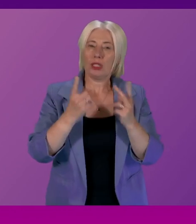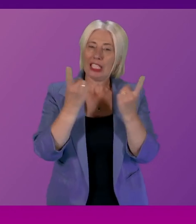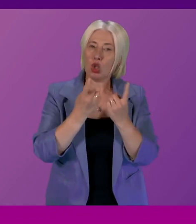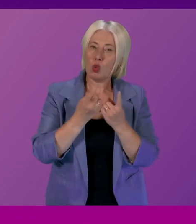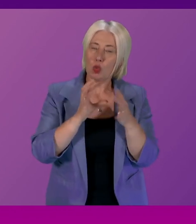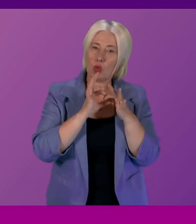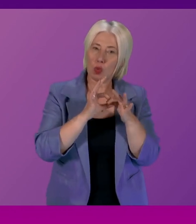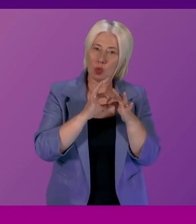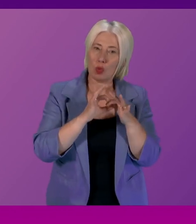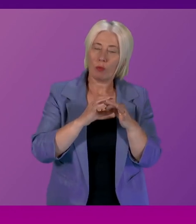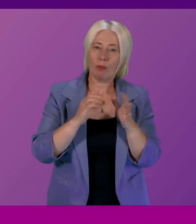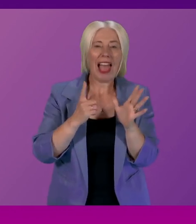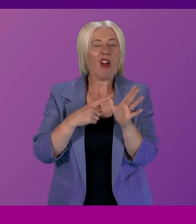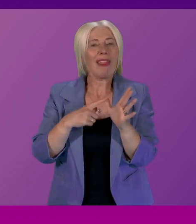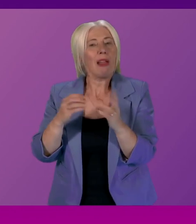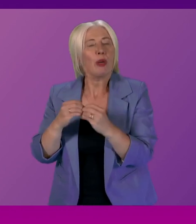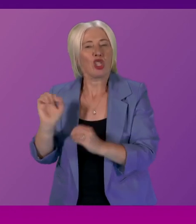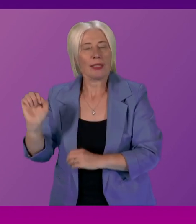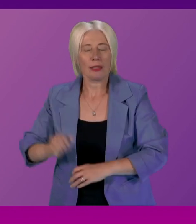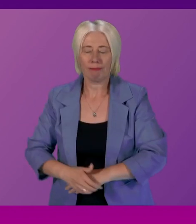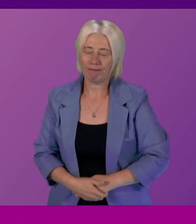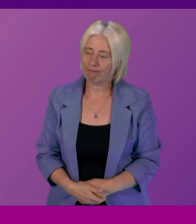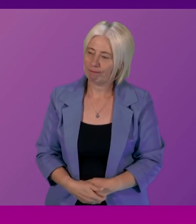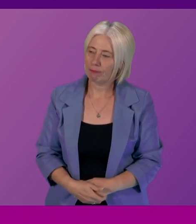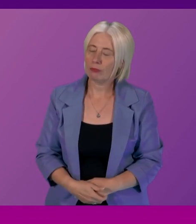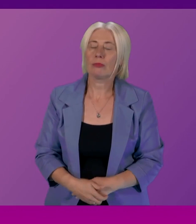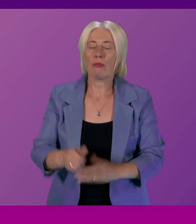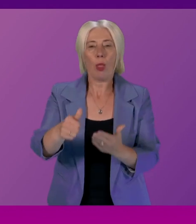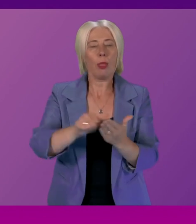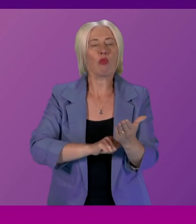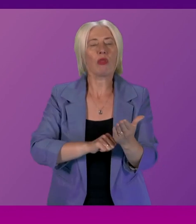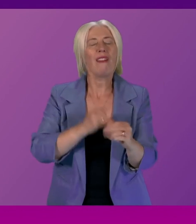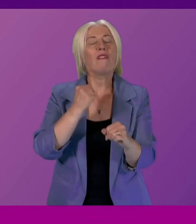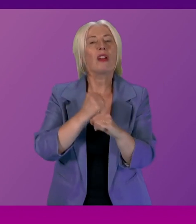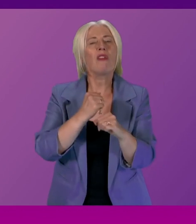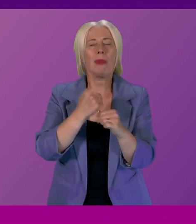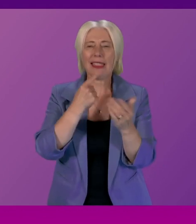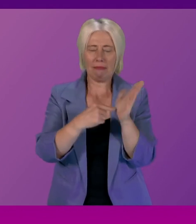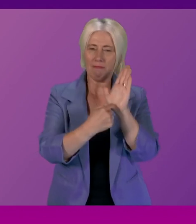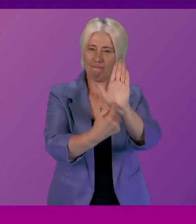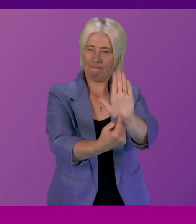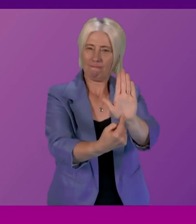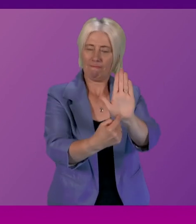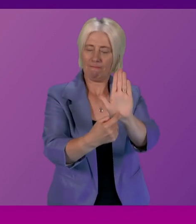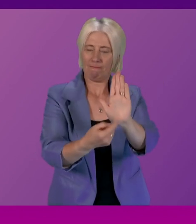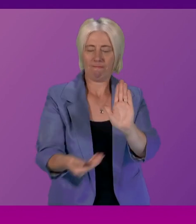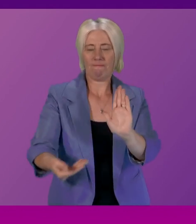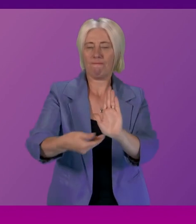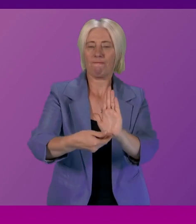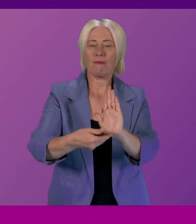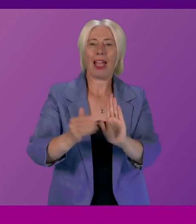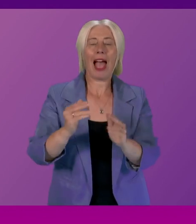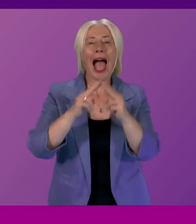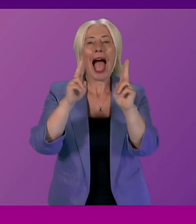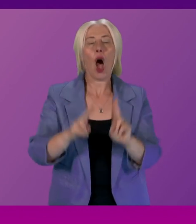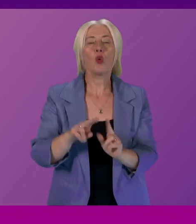back in Arianne Burgess Thanks very much The programme for government sets out the intention to introduce a housing bill which